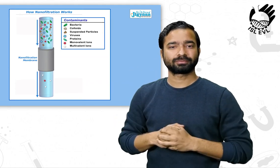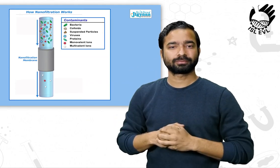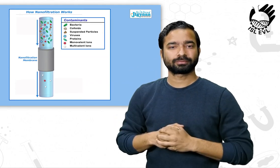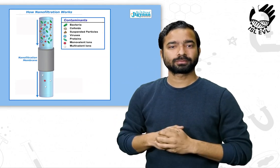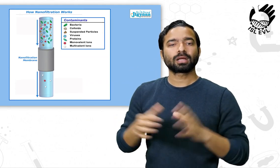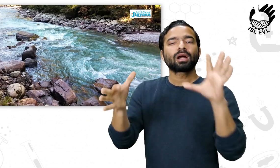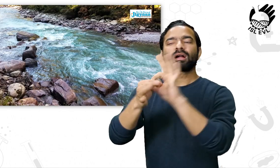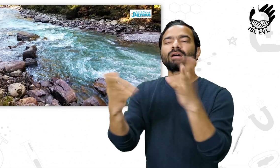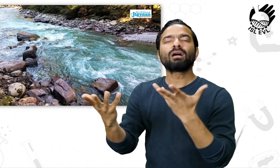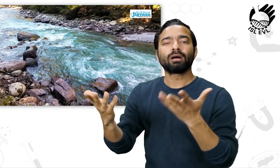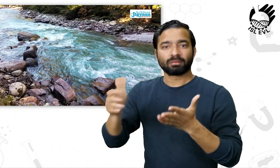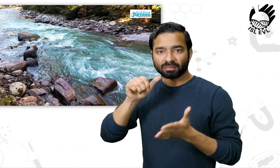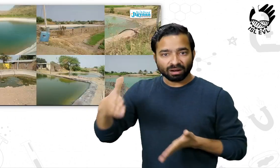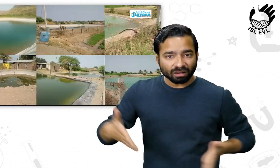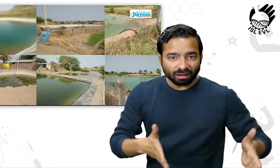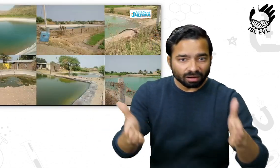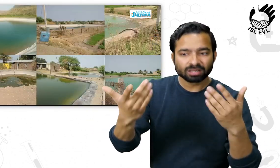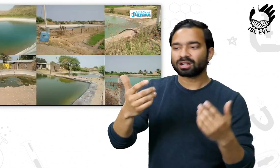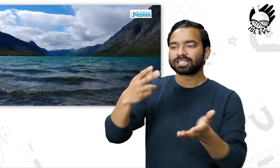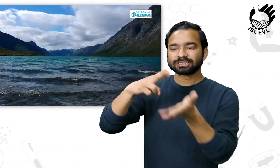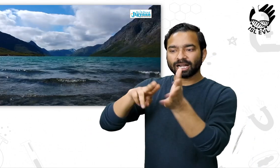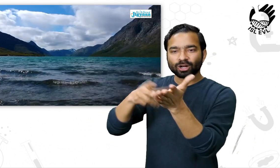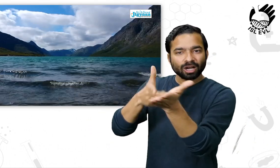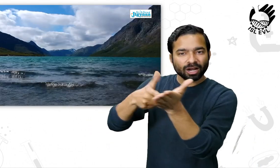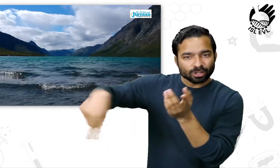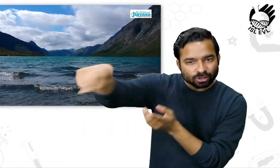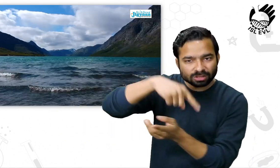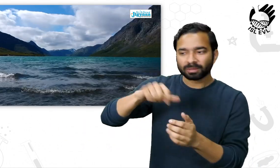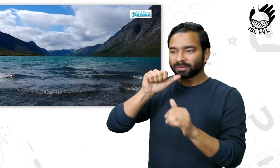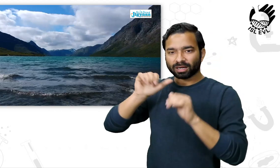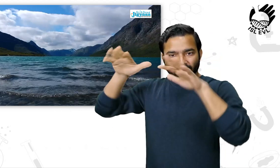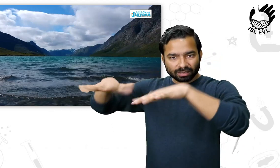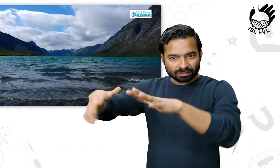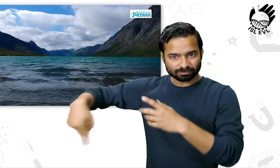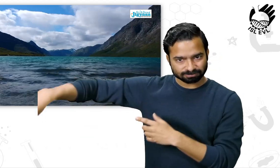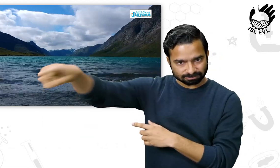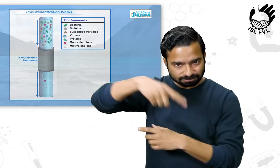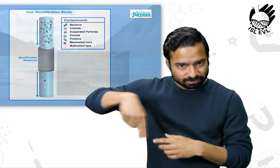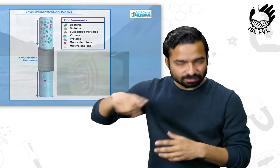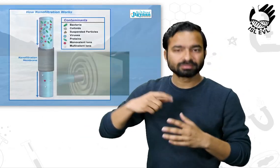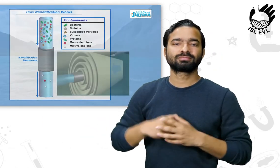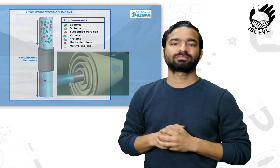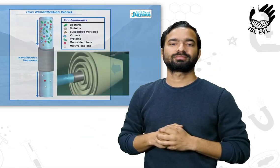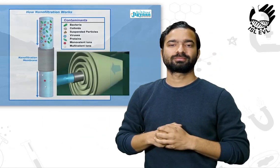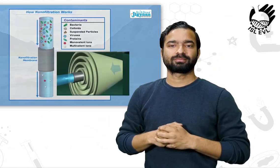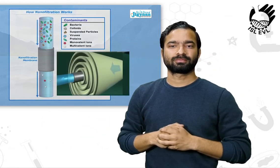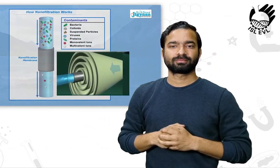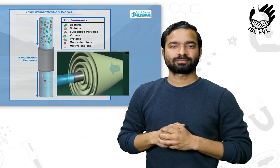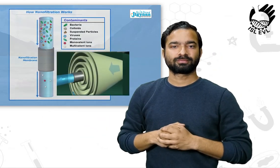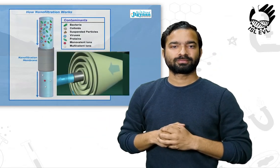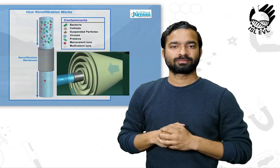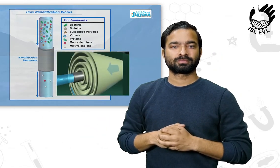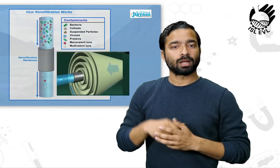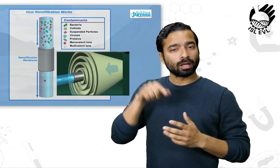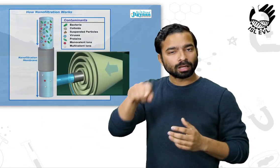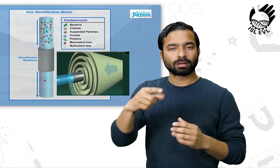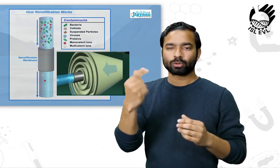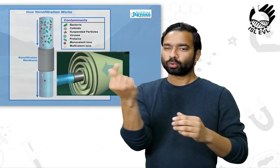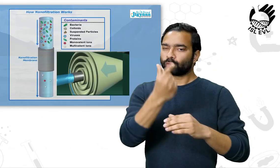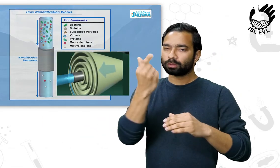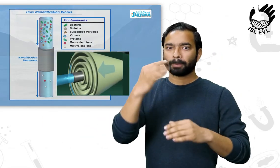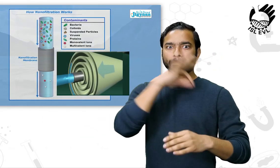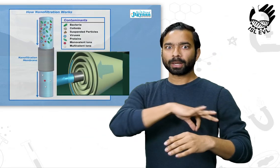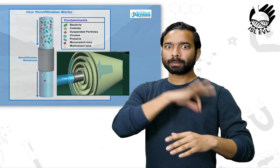like rivers, ponds, and lakes. The membrane retains sufficient